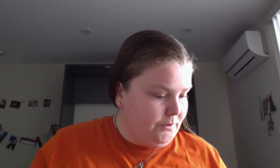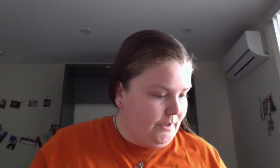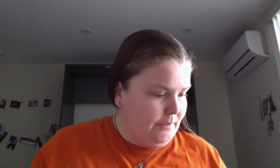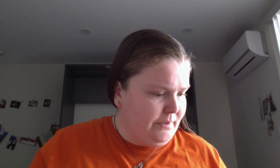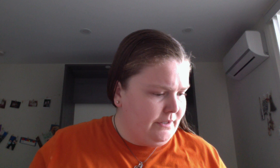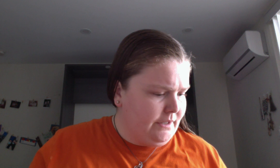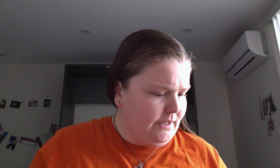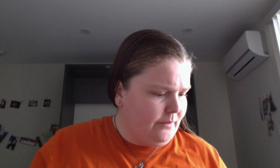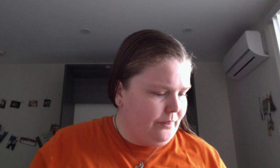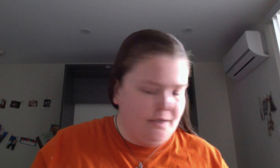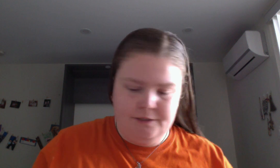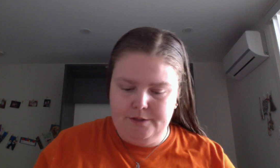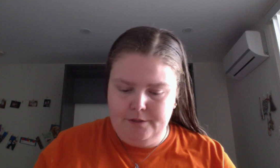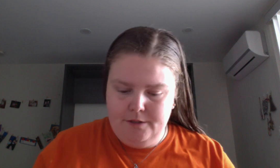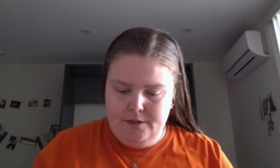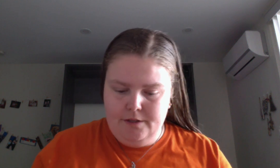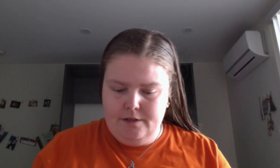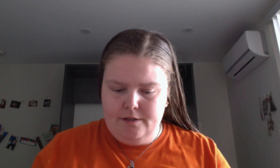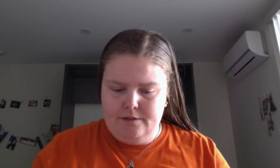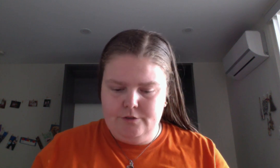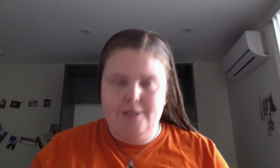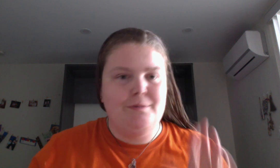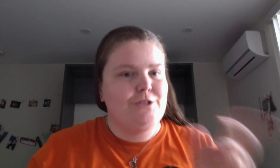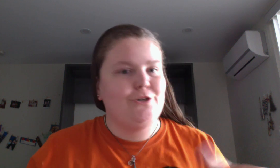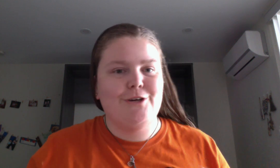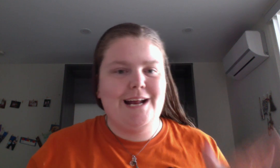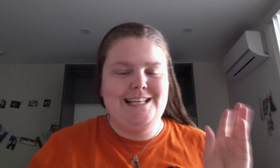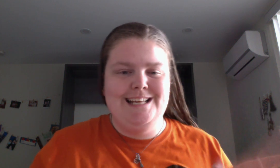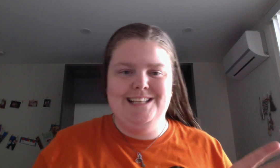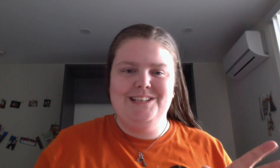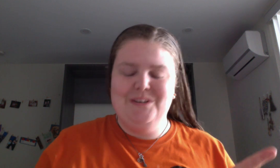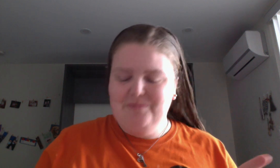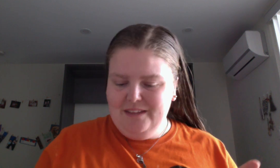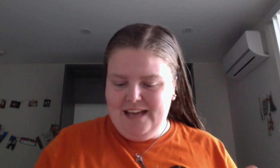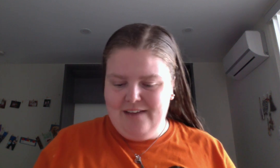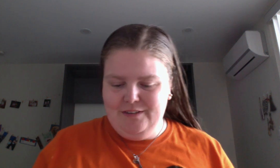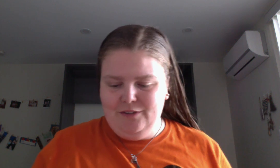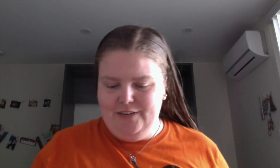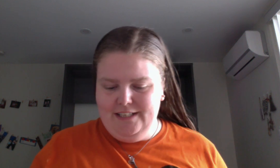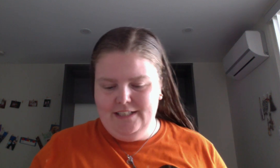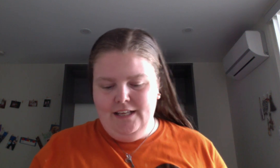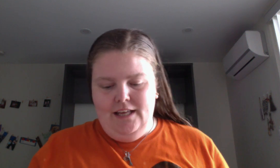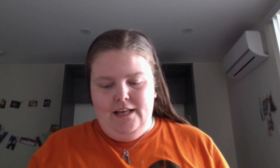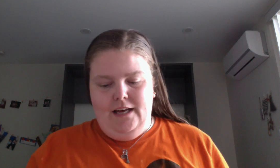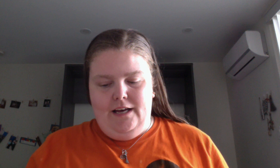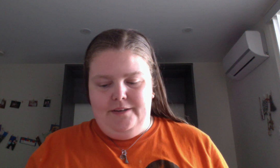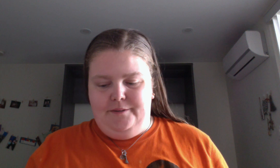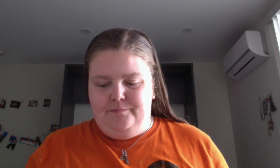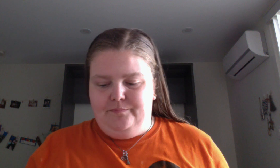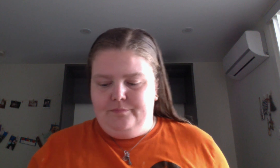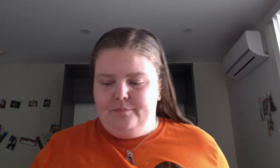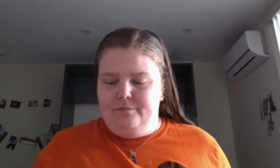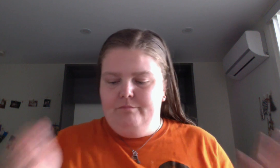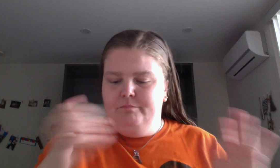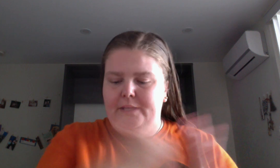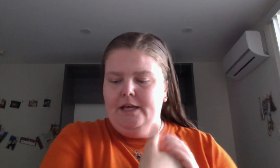already but like I don't think so. Tried to make sure I haven't already but yeah